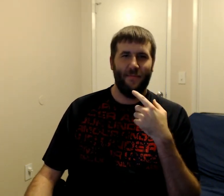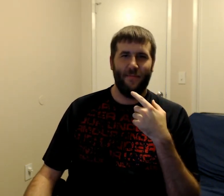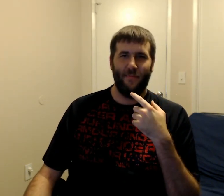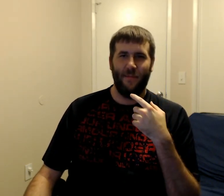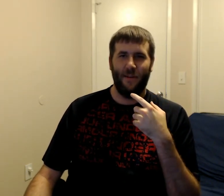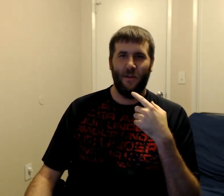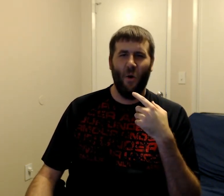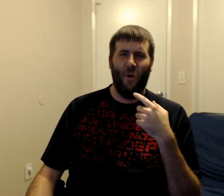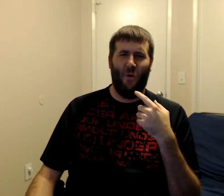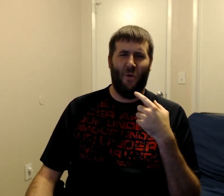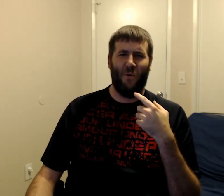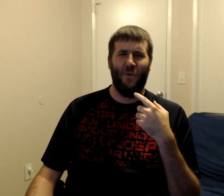Ooh!